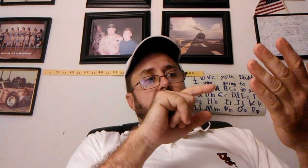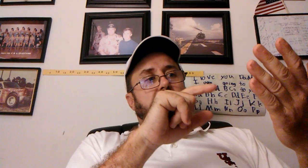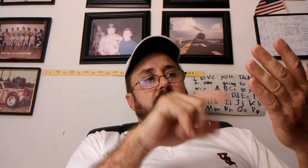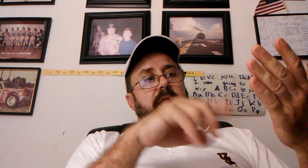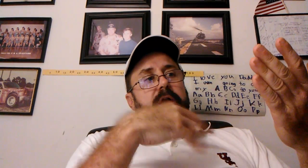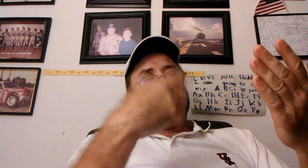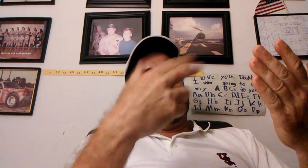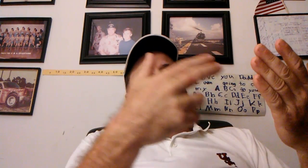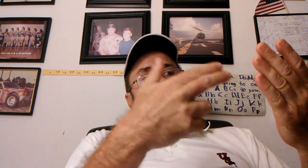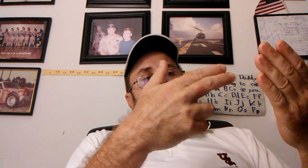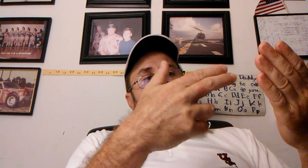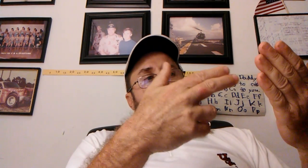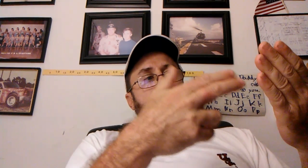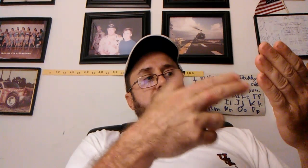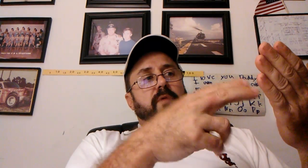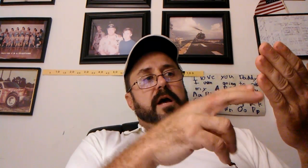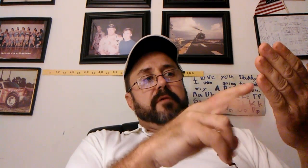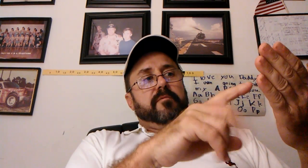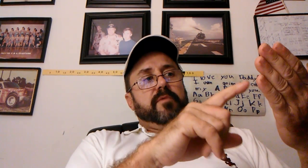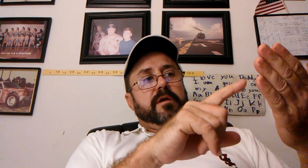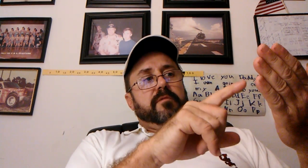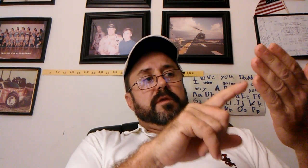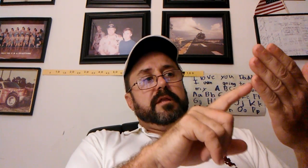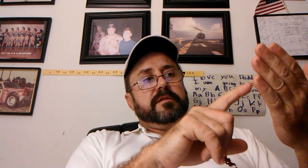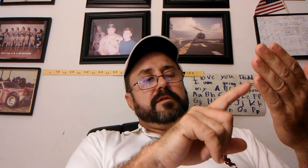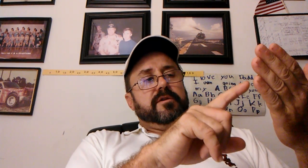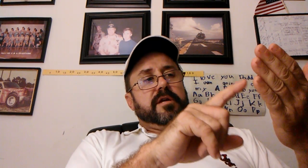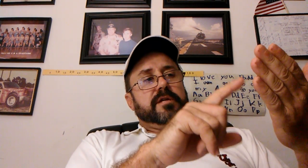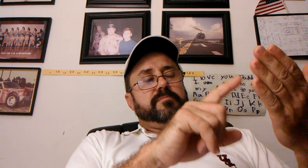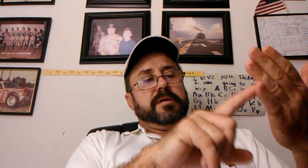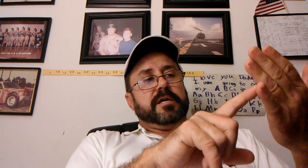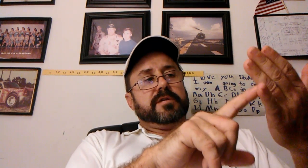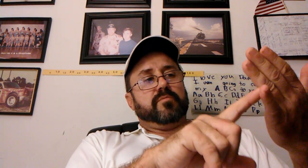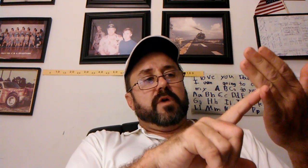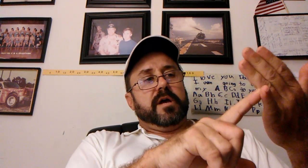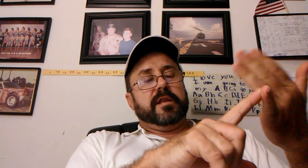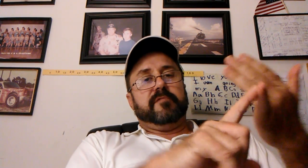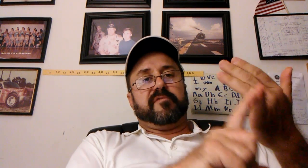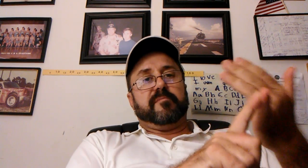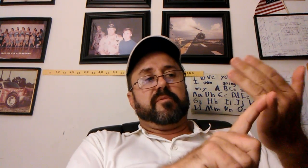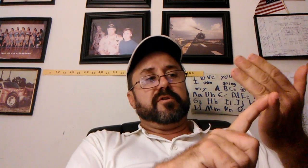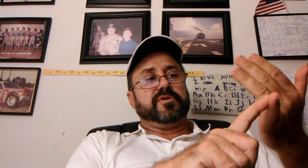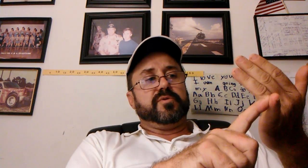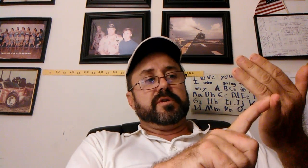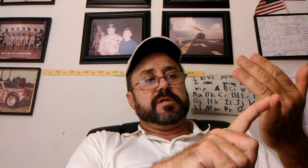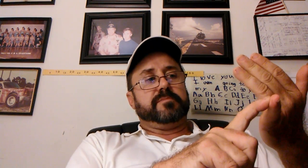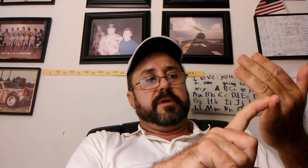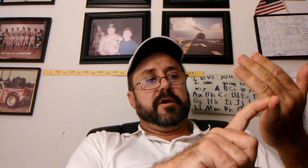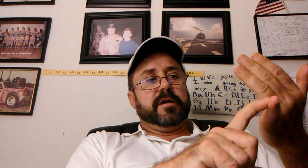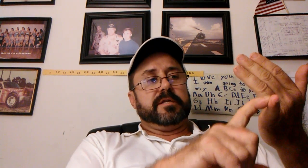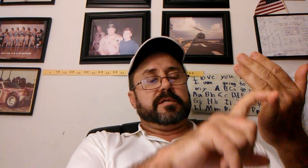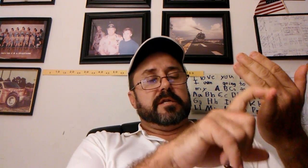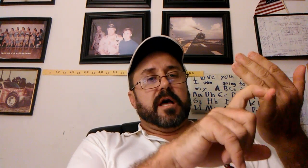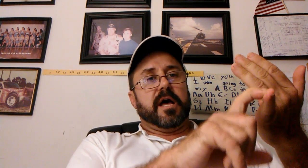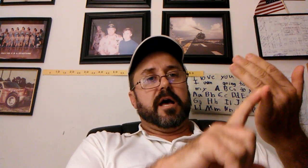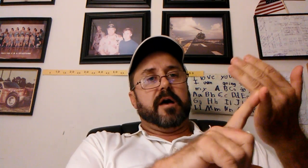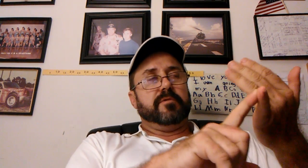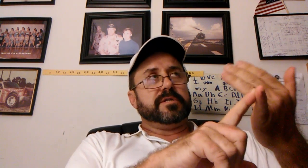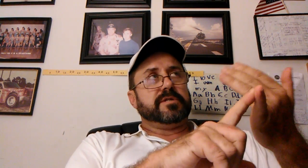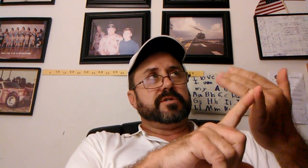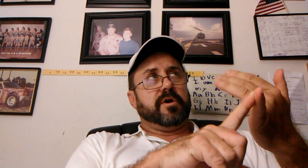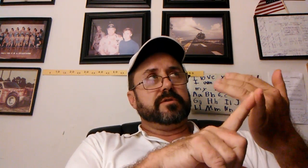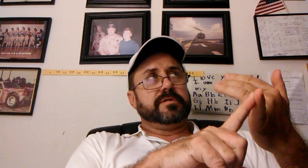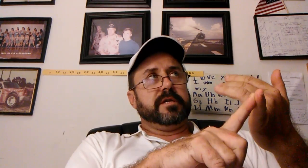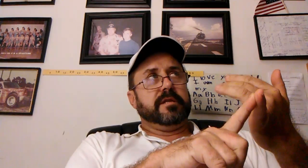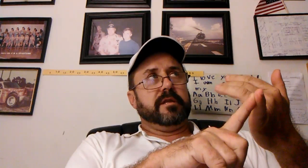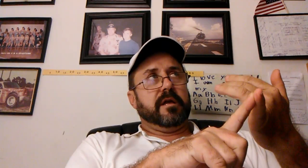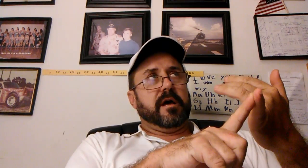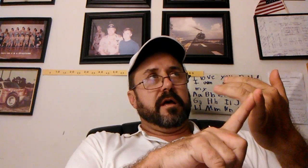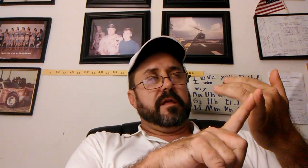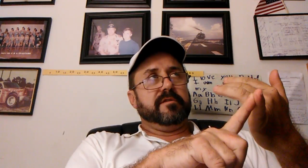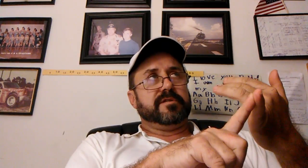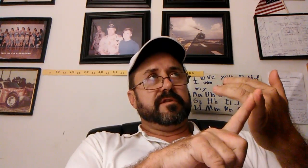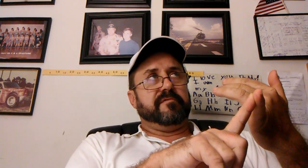And I'll tell you the reason why we need to do this. Because, one, from personal experience, I was assaulted. This is